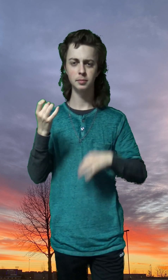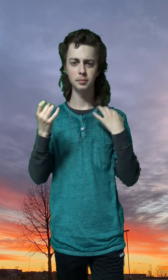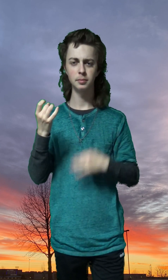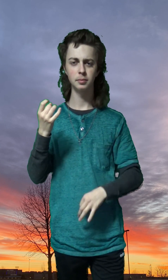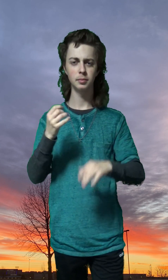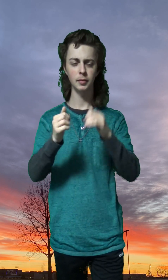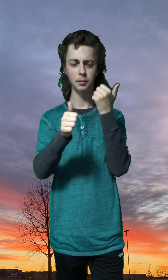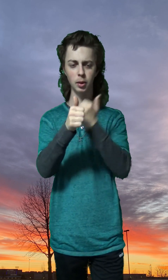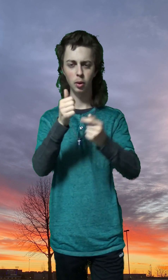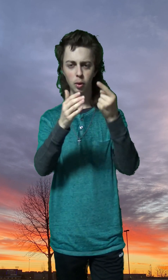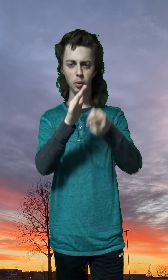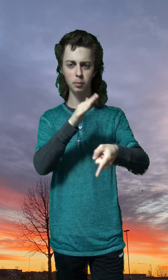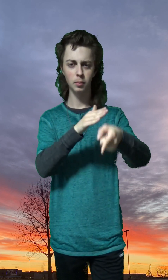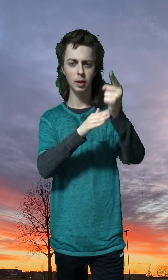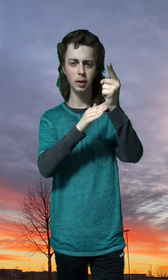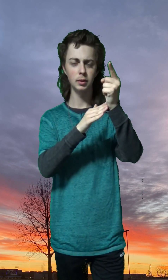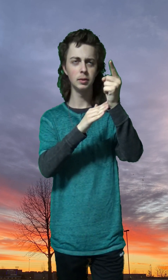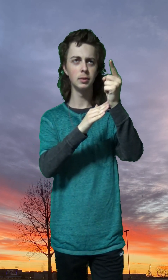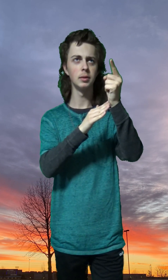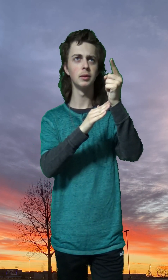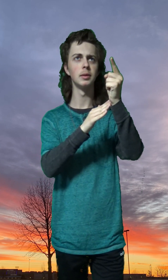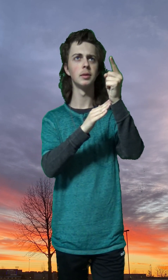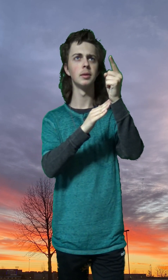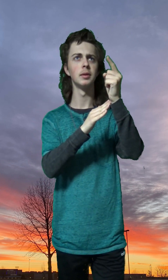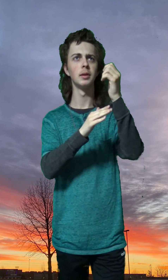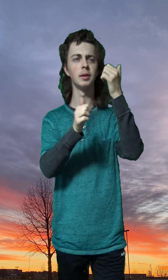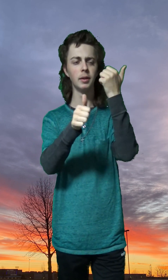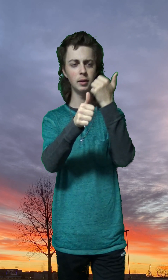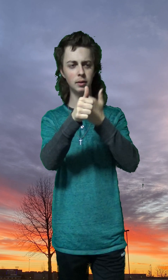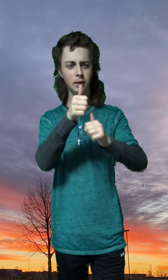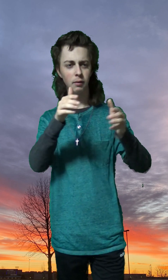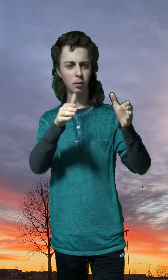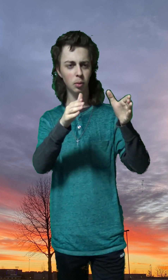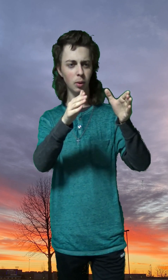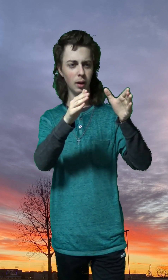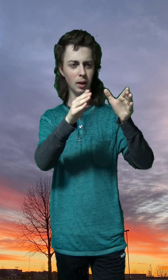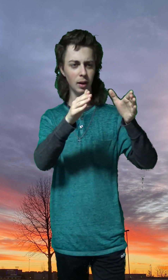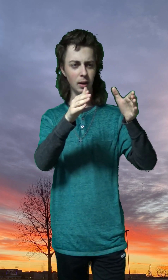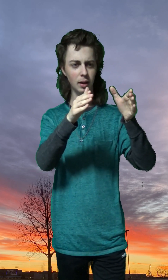Every moment In every way